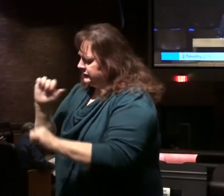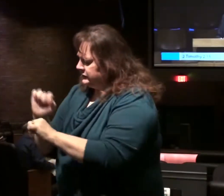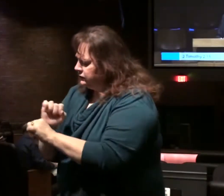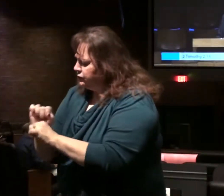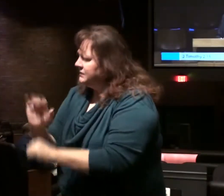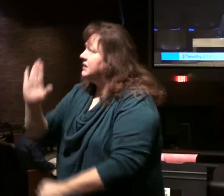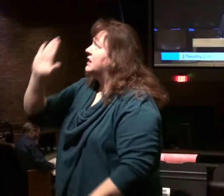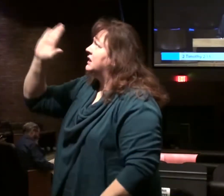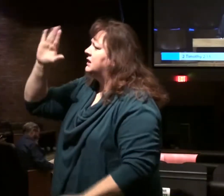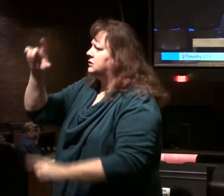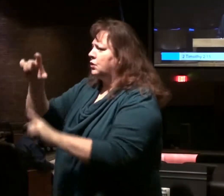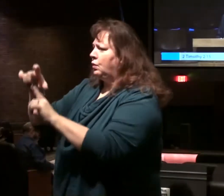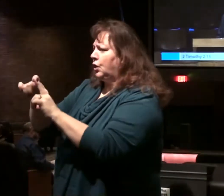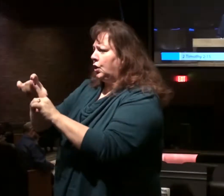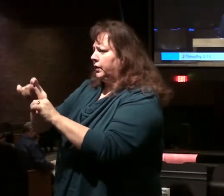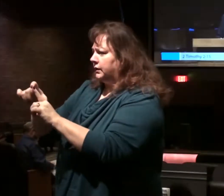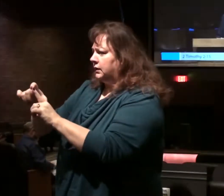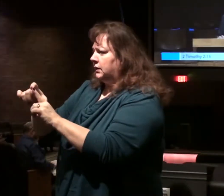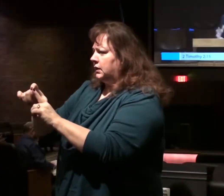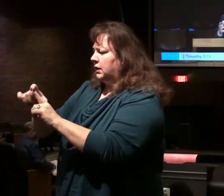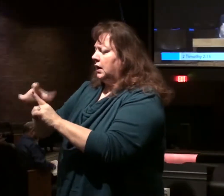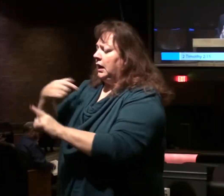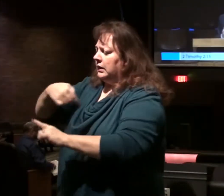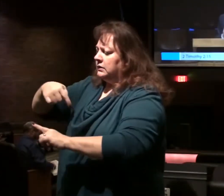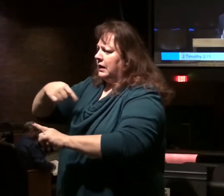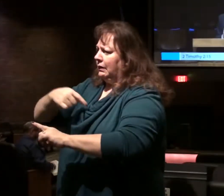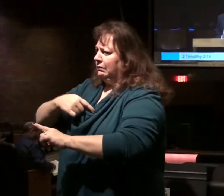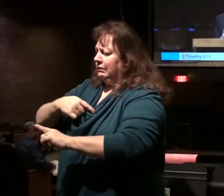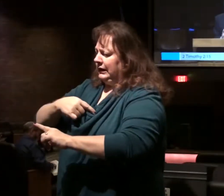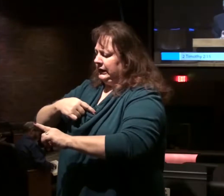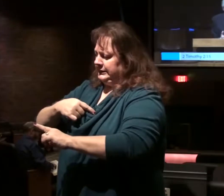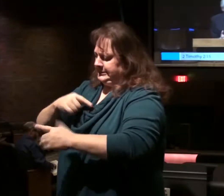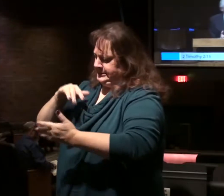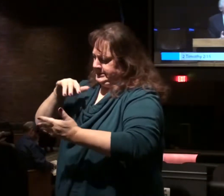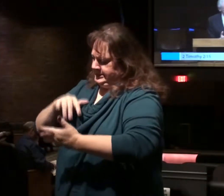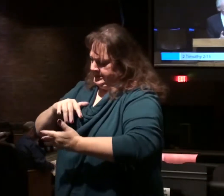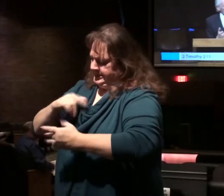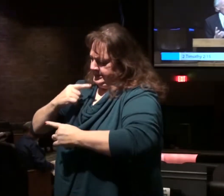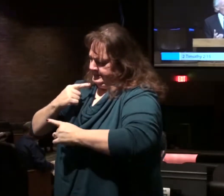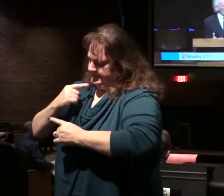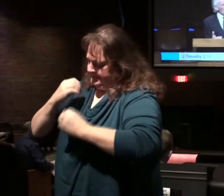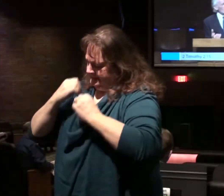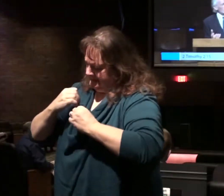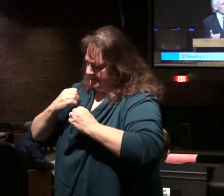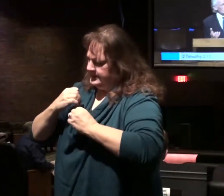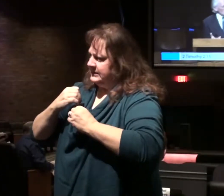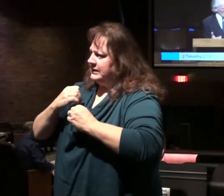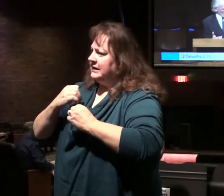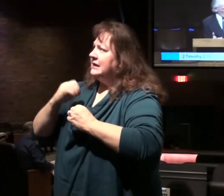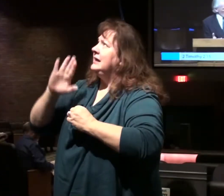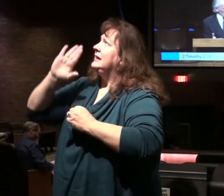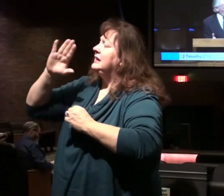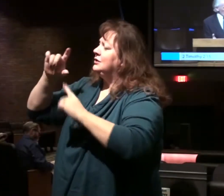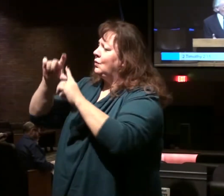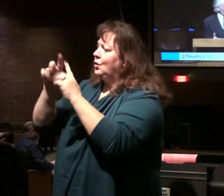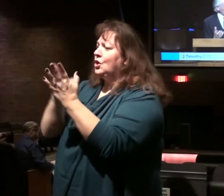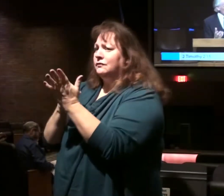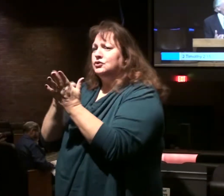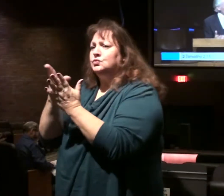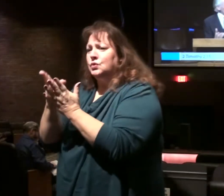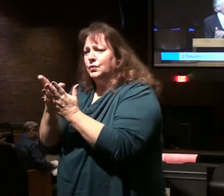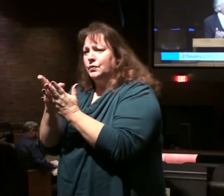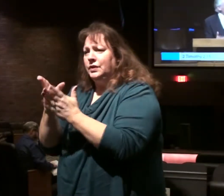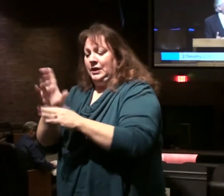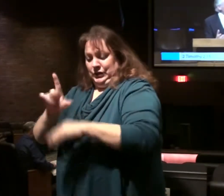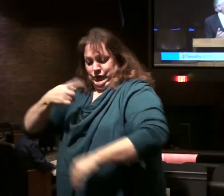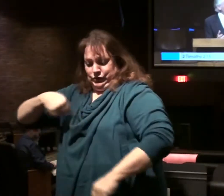His word, to be able to handle it accurately. It's the word of truth. And the